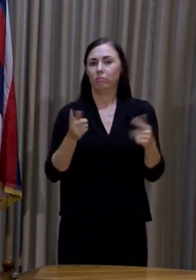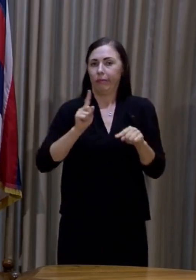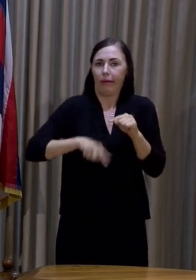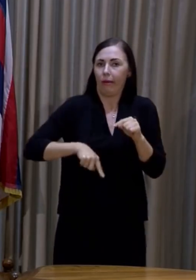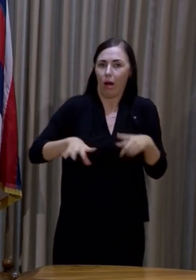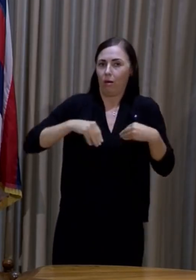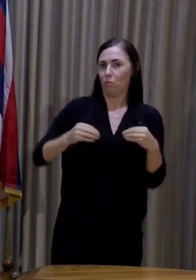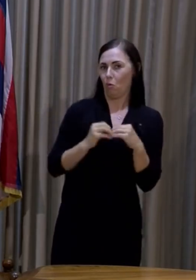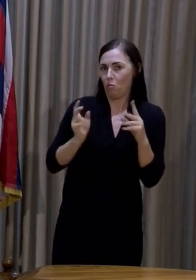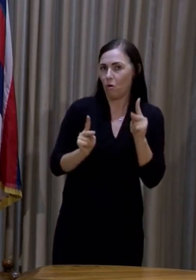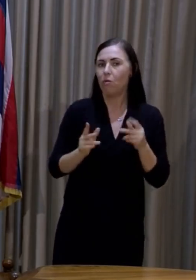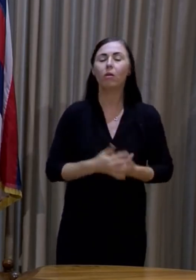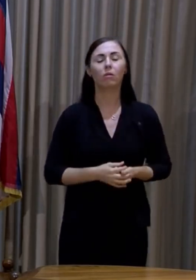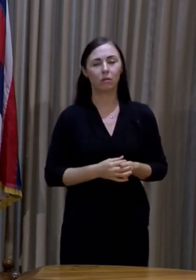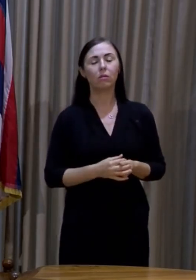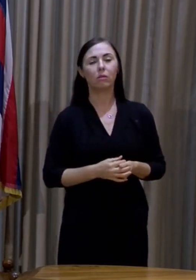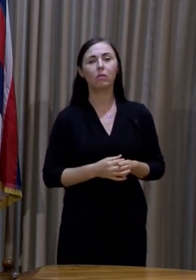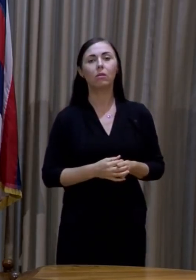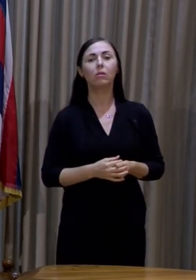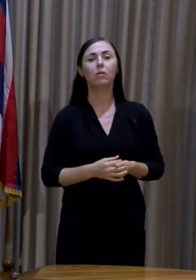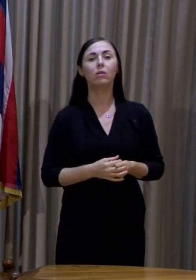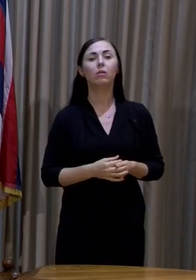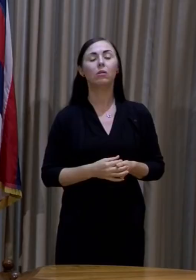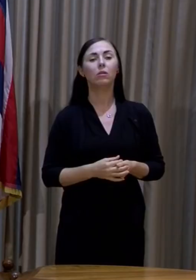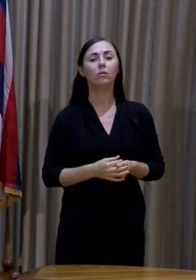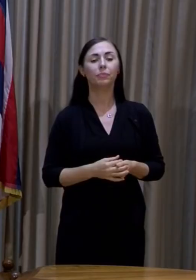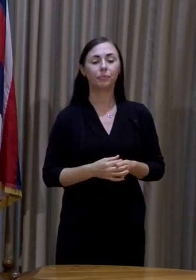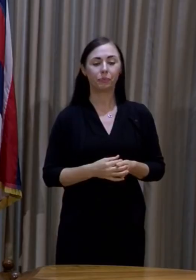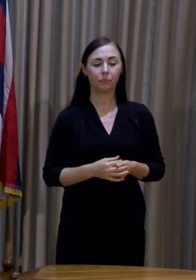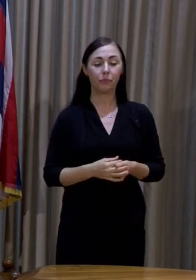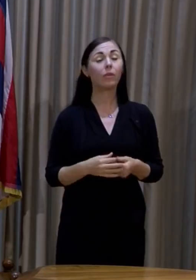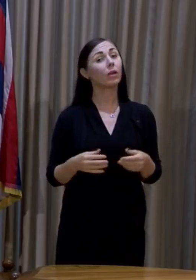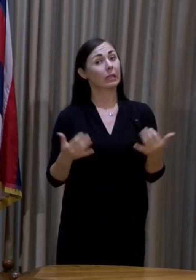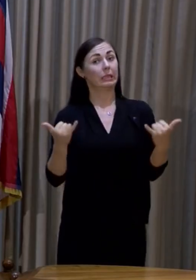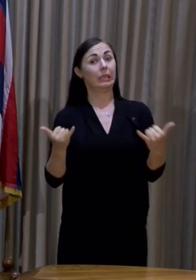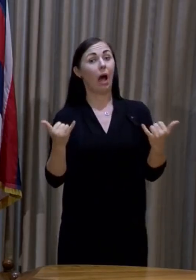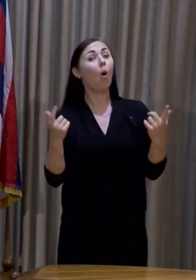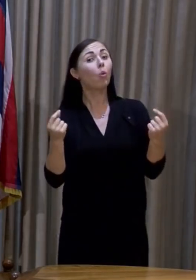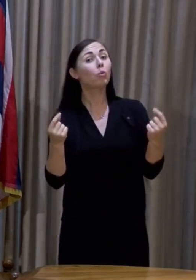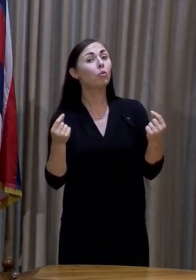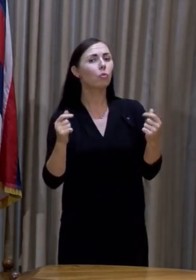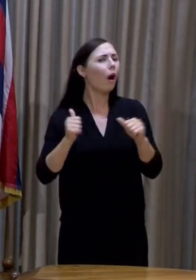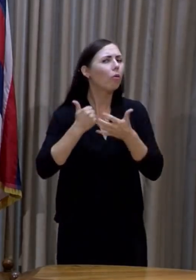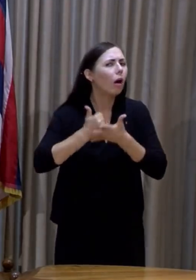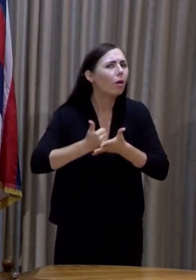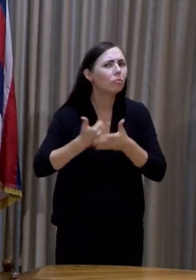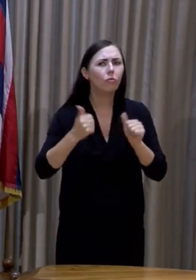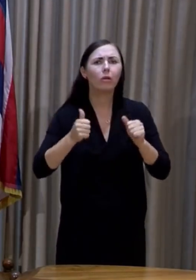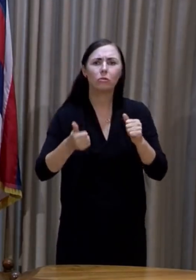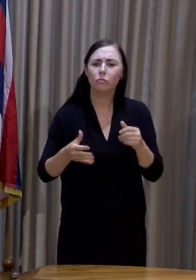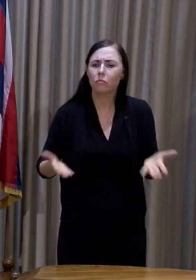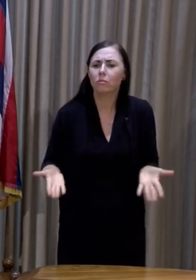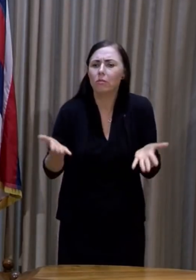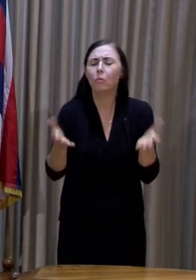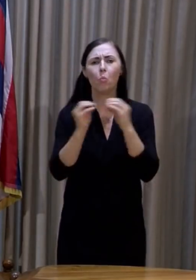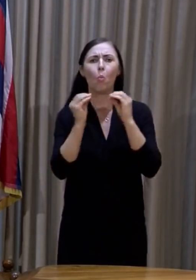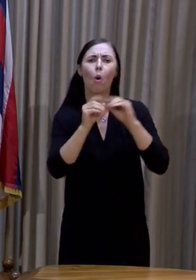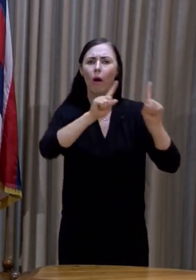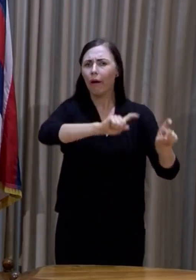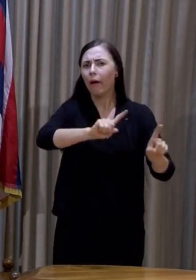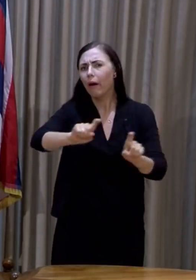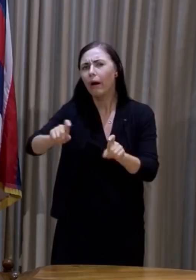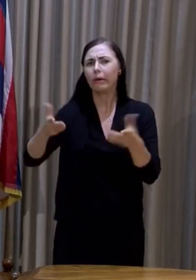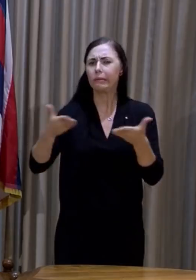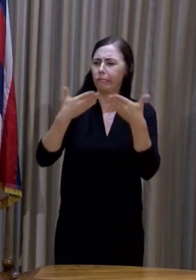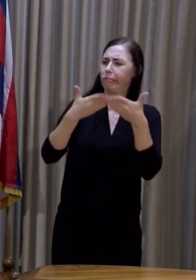we are increasing our efforts to provide testing across the state. We do know